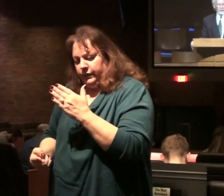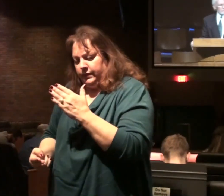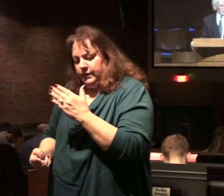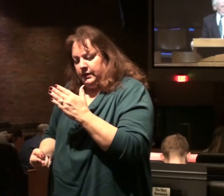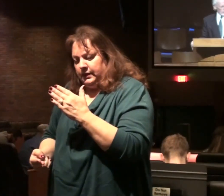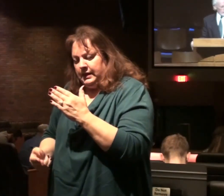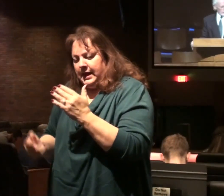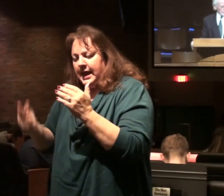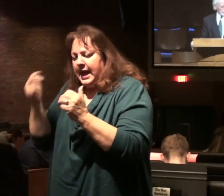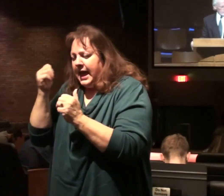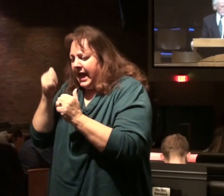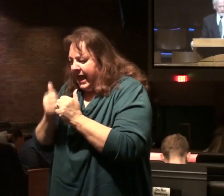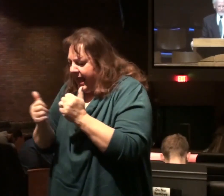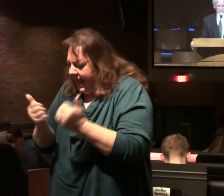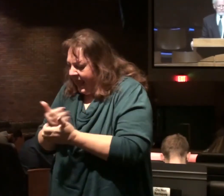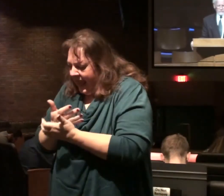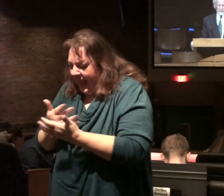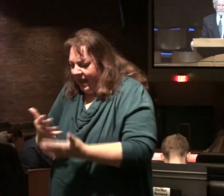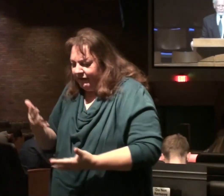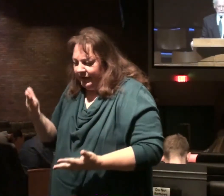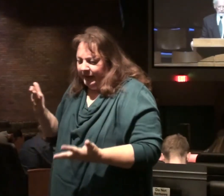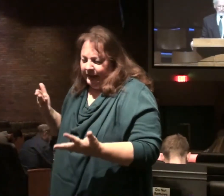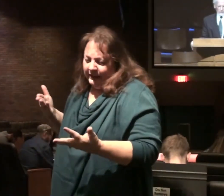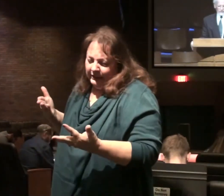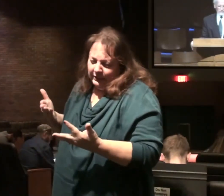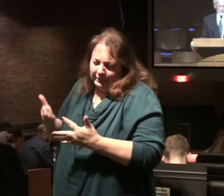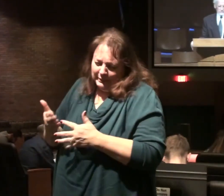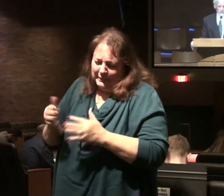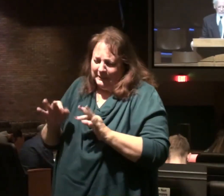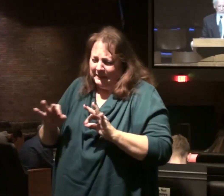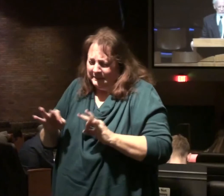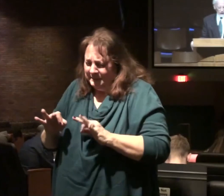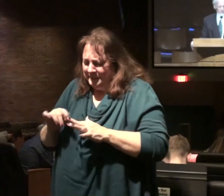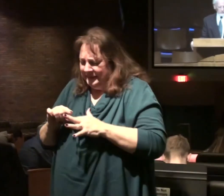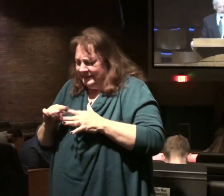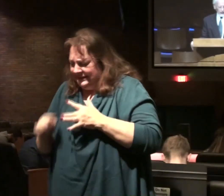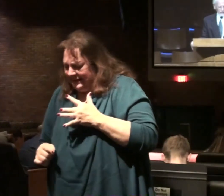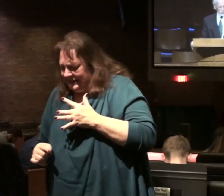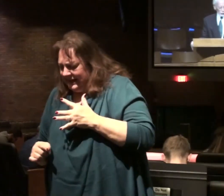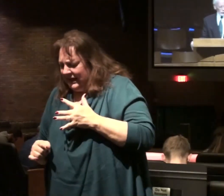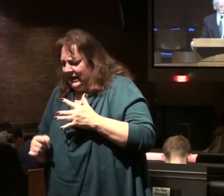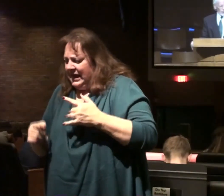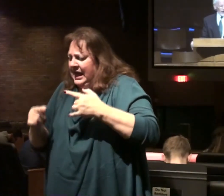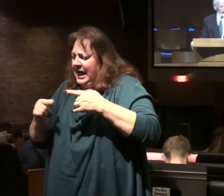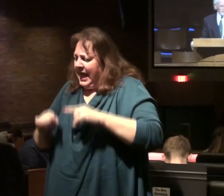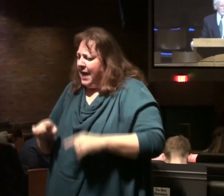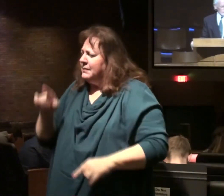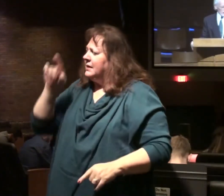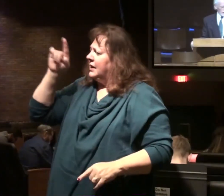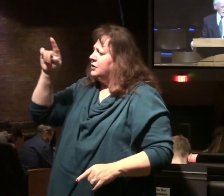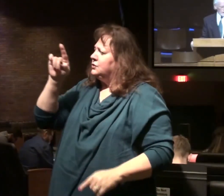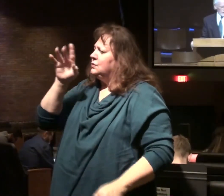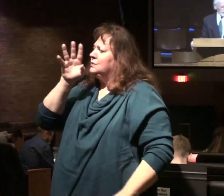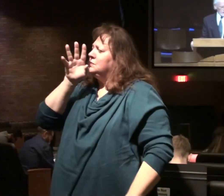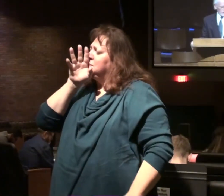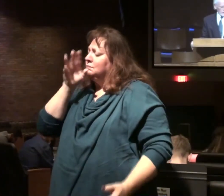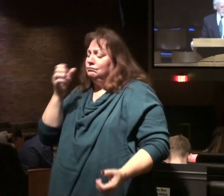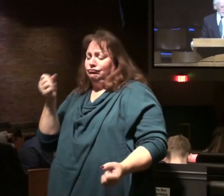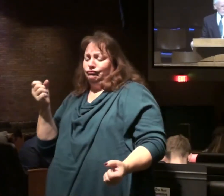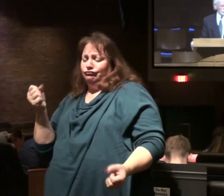And Lord, challenge your mind, use detail, will happen as you have said,